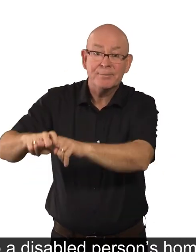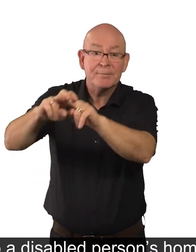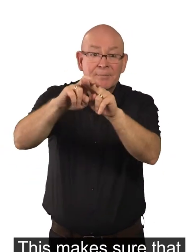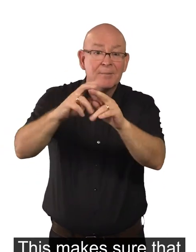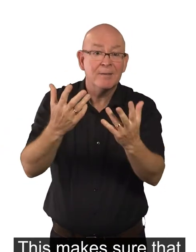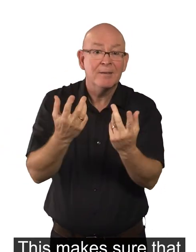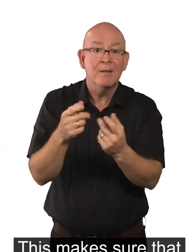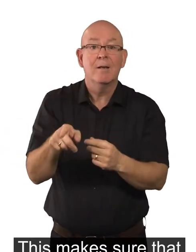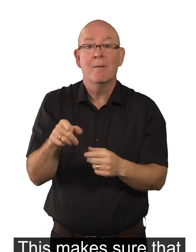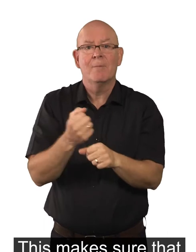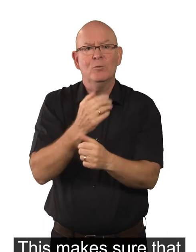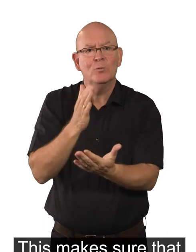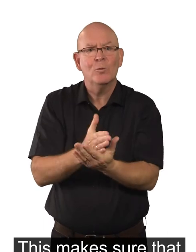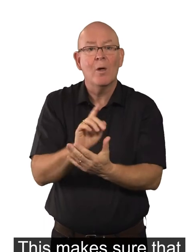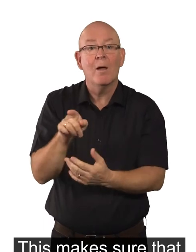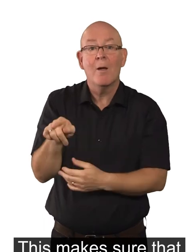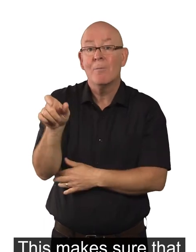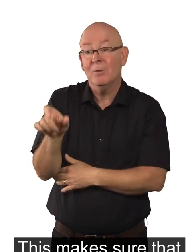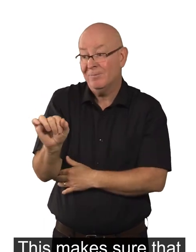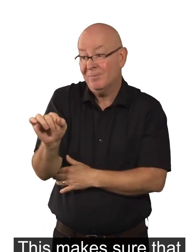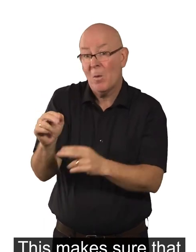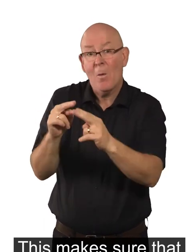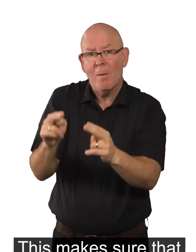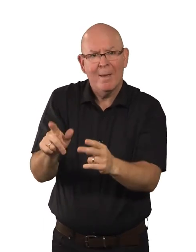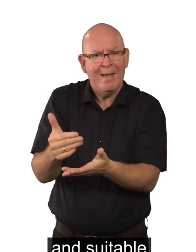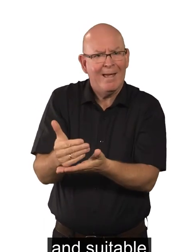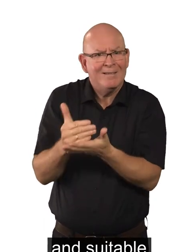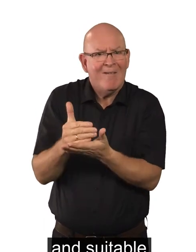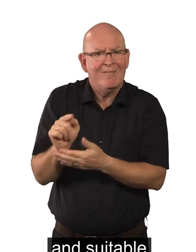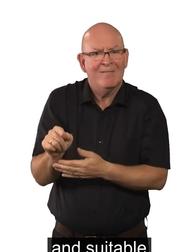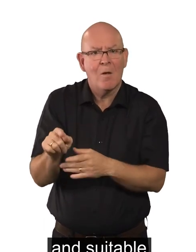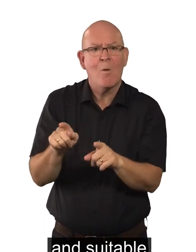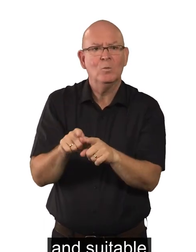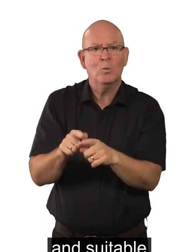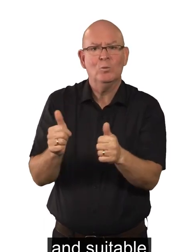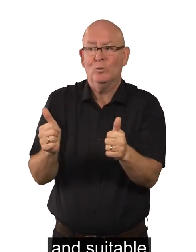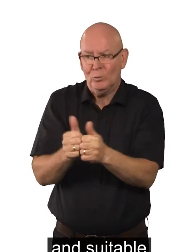This makes sure that the person's home is safe and suitable for them to live in.